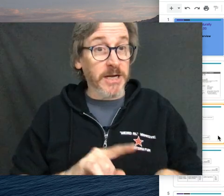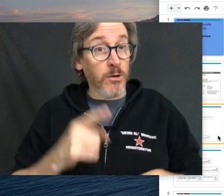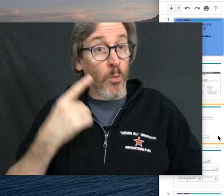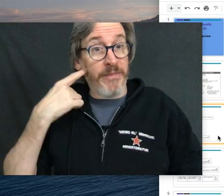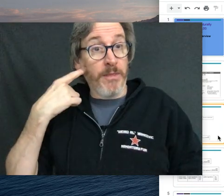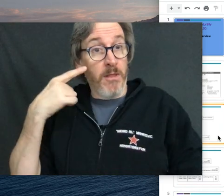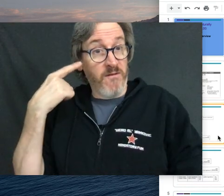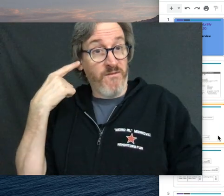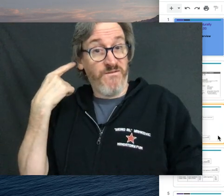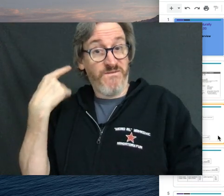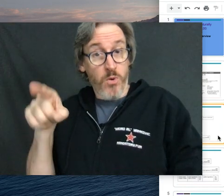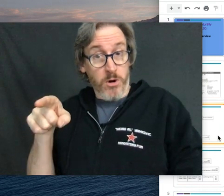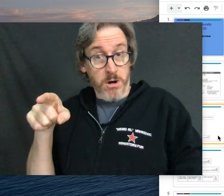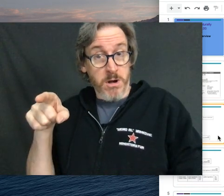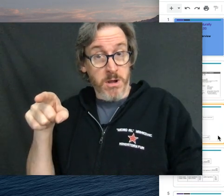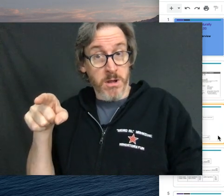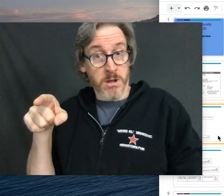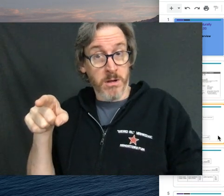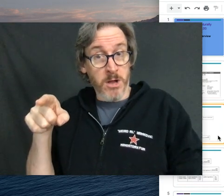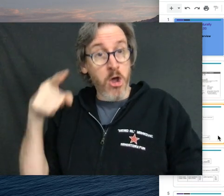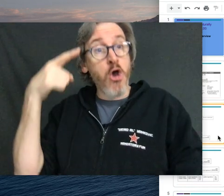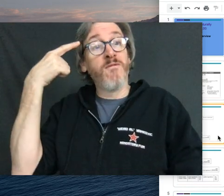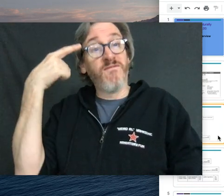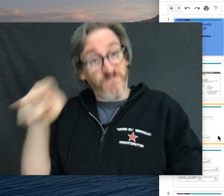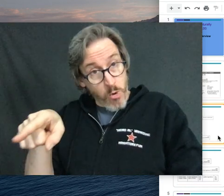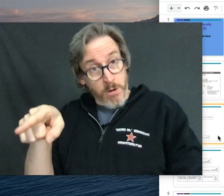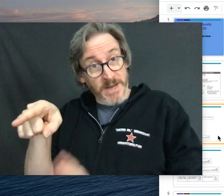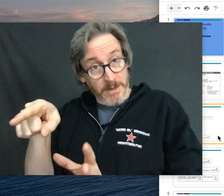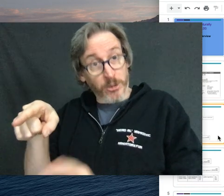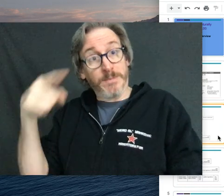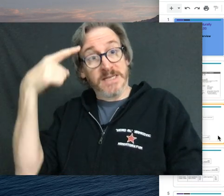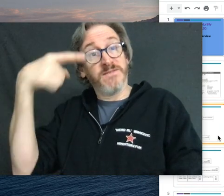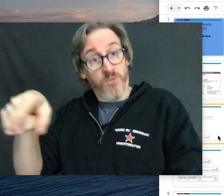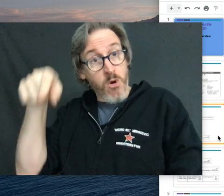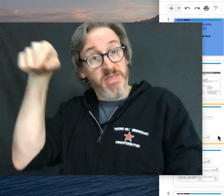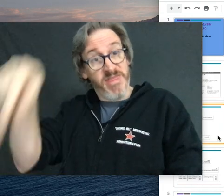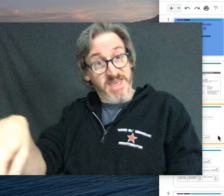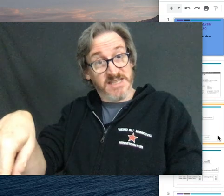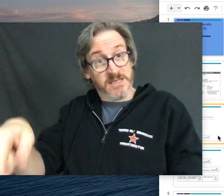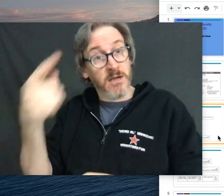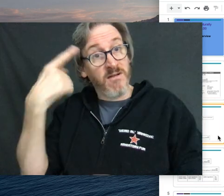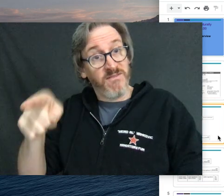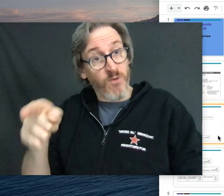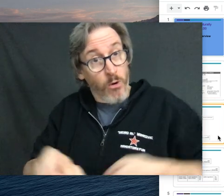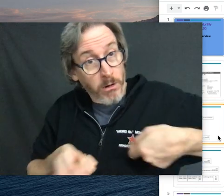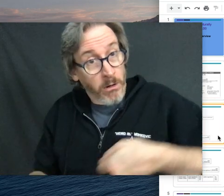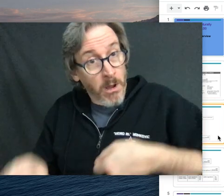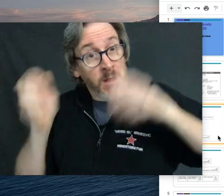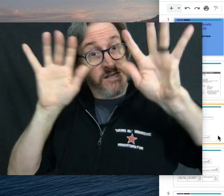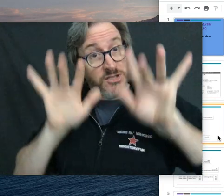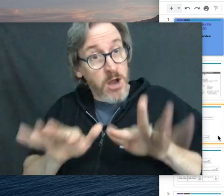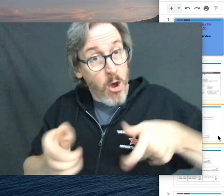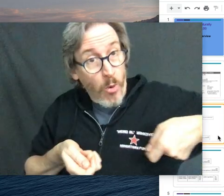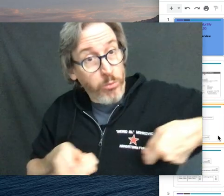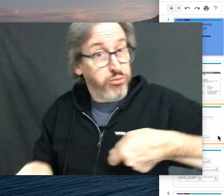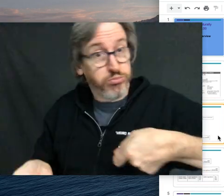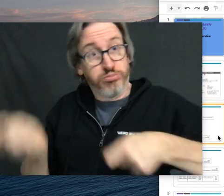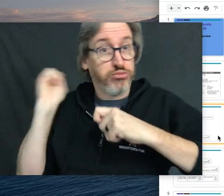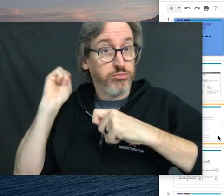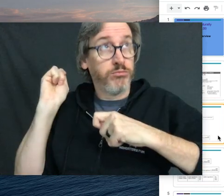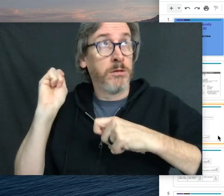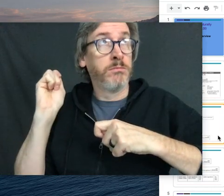And answering what for, for meaning a purpose, for this, for snow.